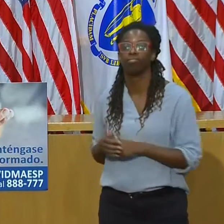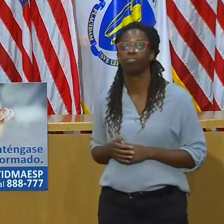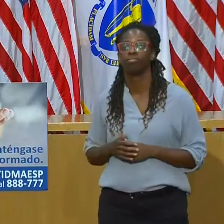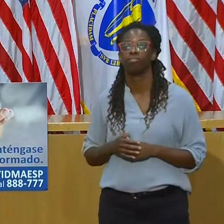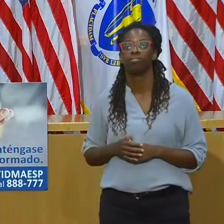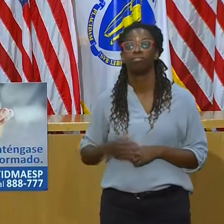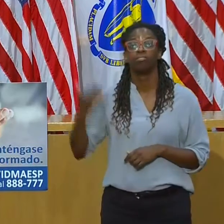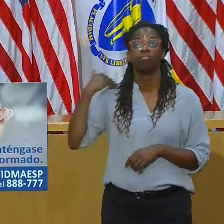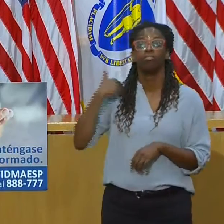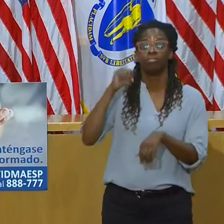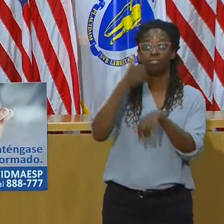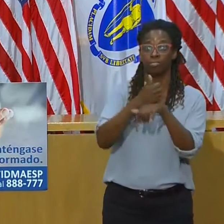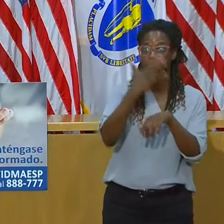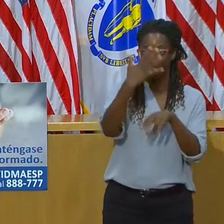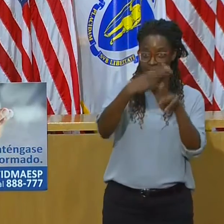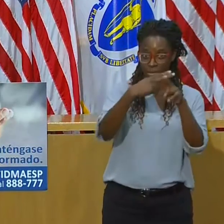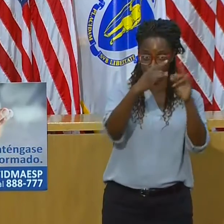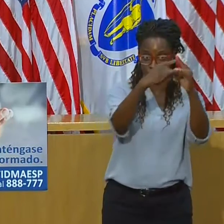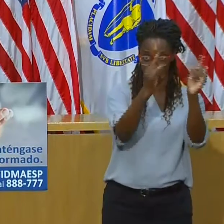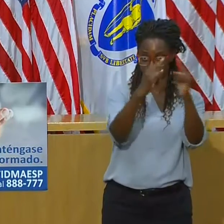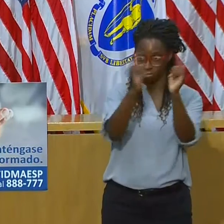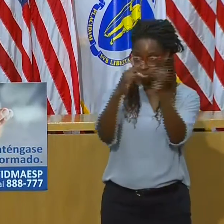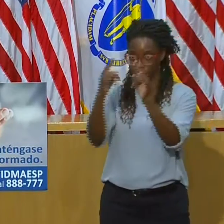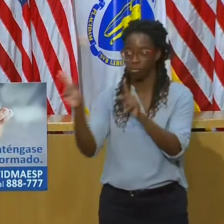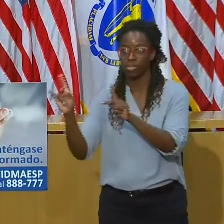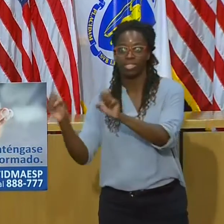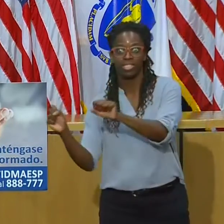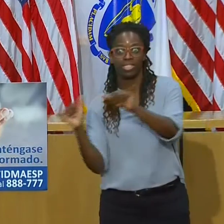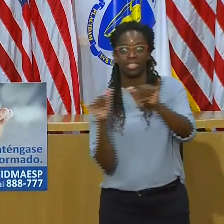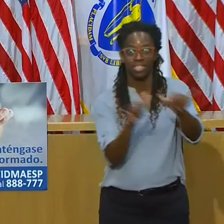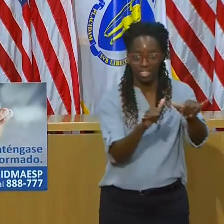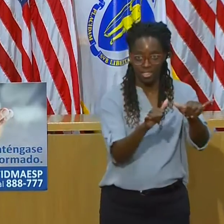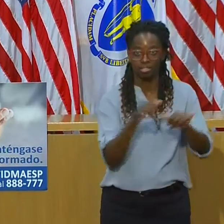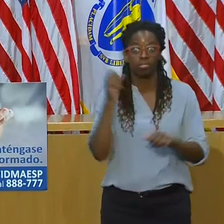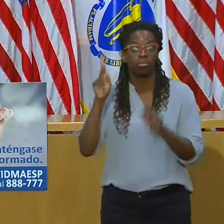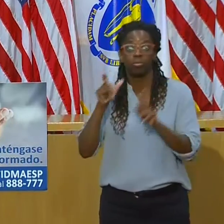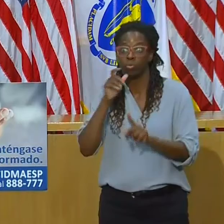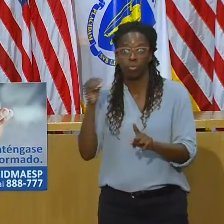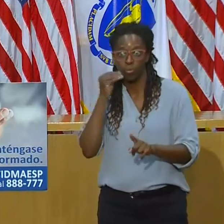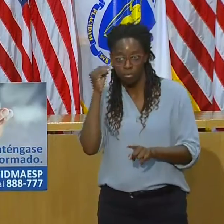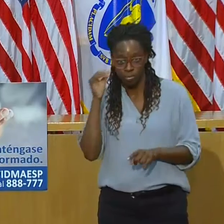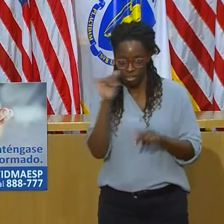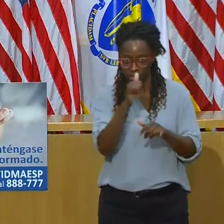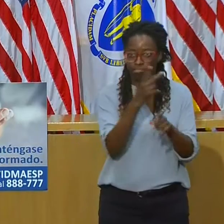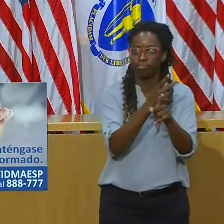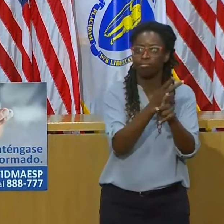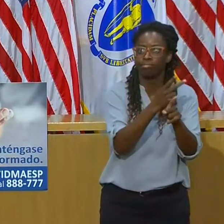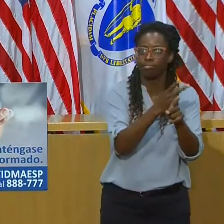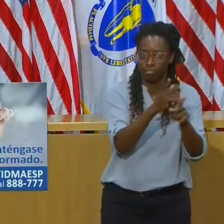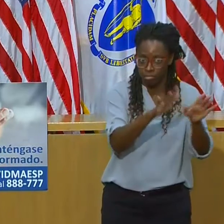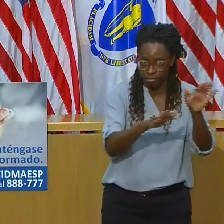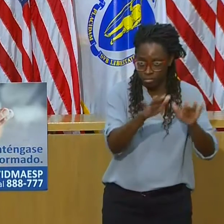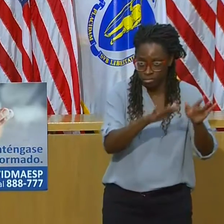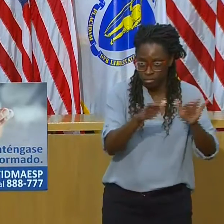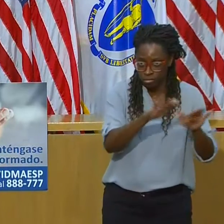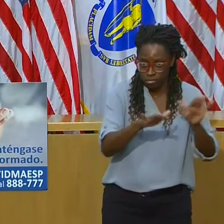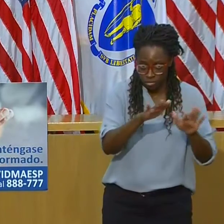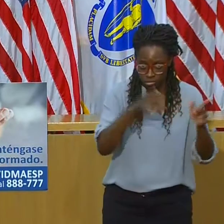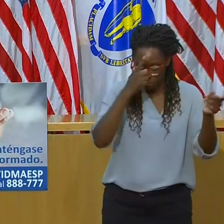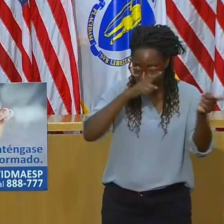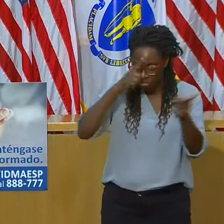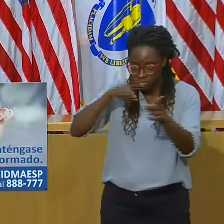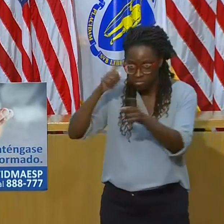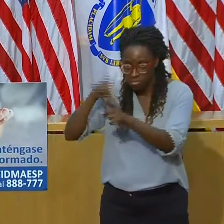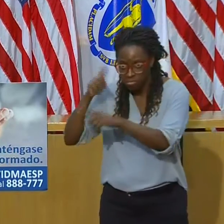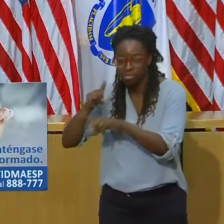sites for COVID-19 positive homeless individuals and working with cities and towns across our state, quarantine